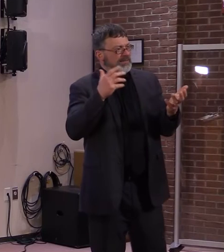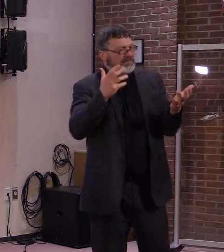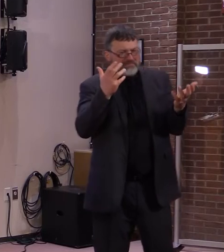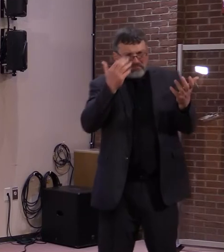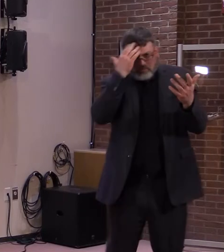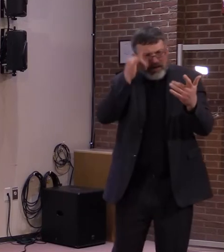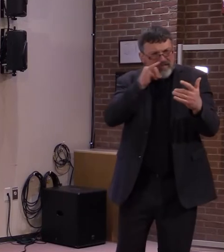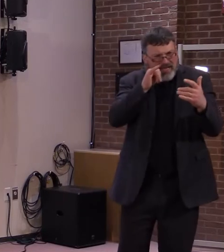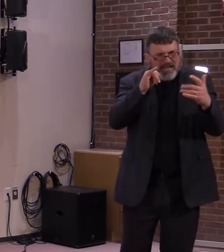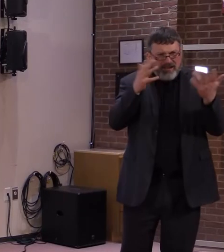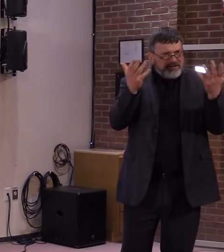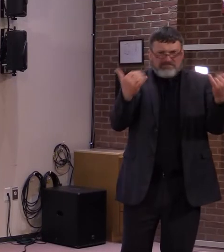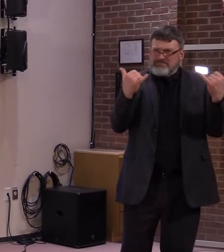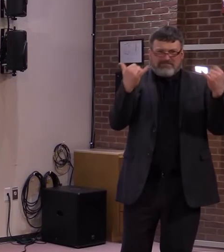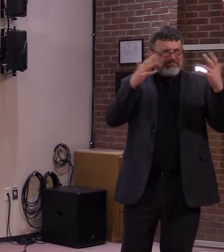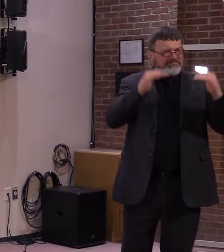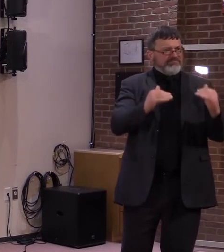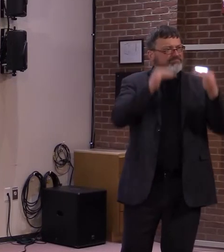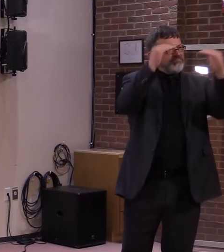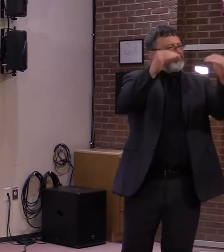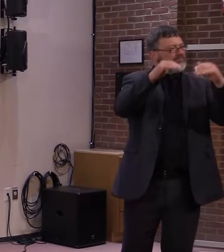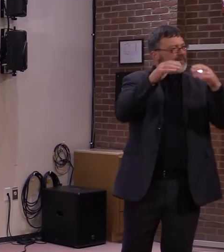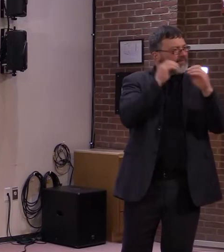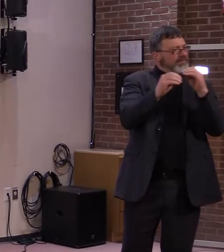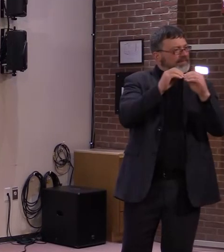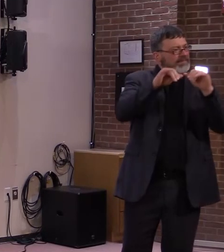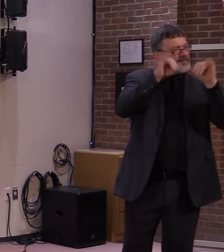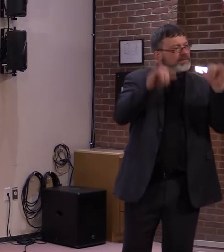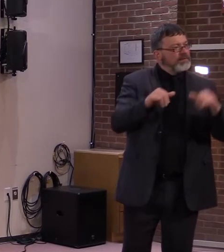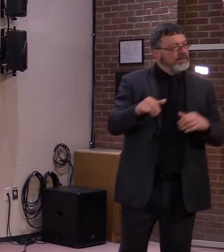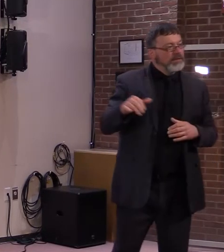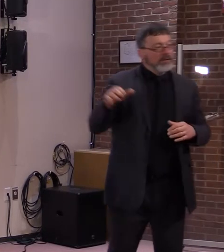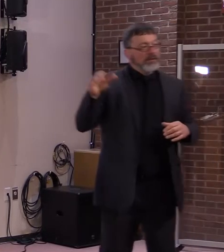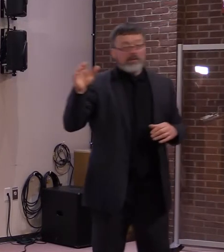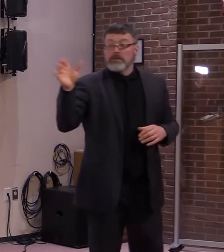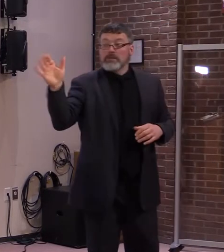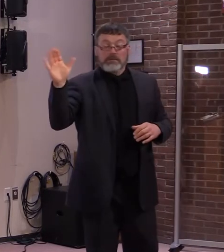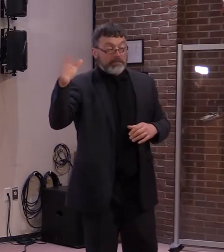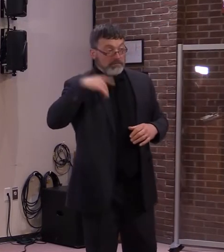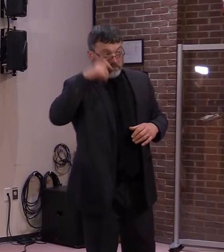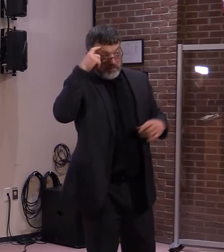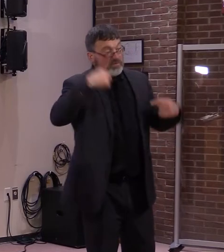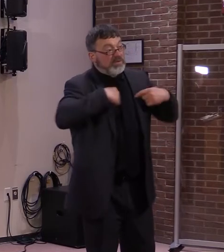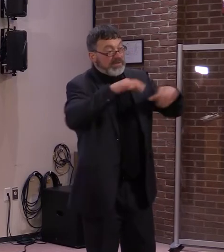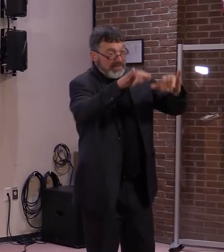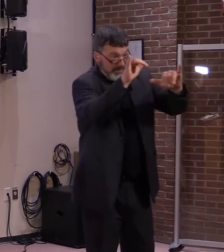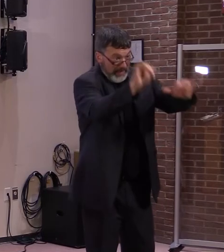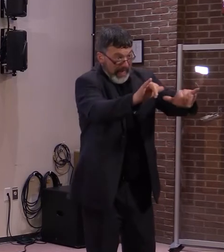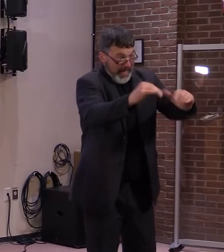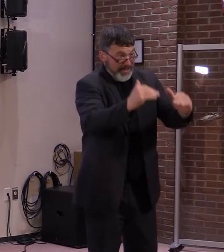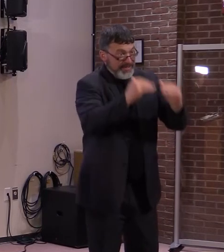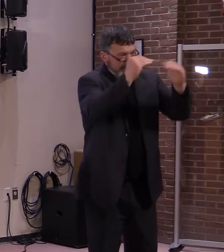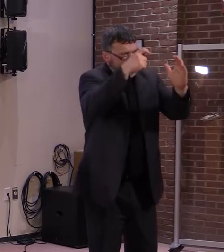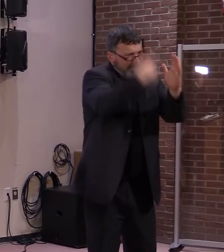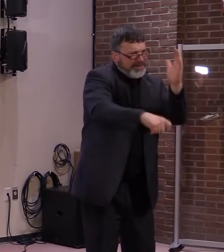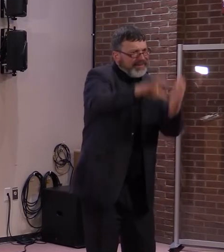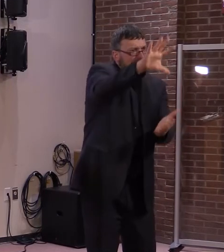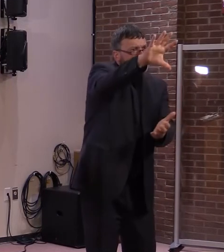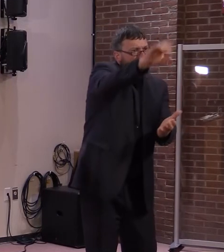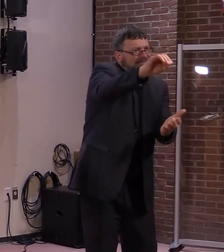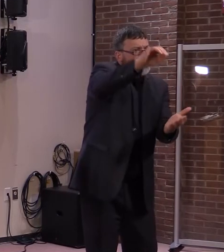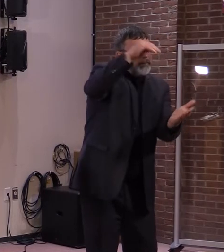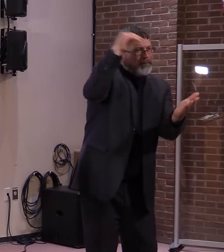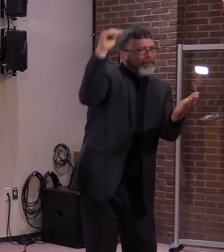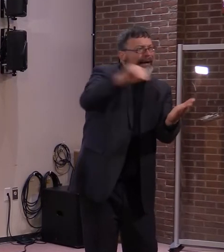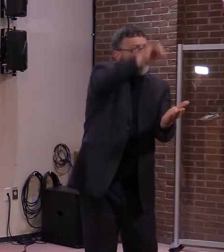It's about a $50 million question, Aaron. I think that's part of the problem. Okay. I think it's just that it needs to be completely replaced,